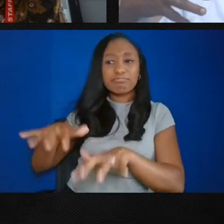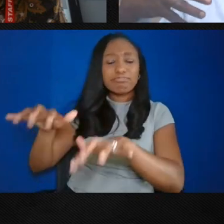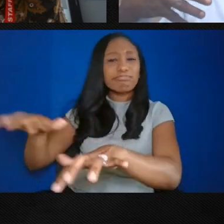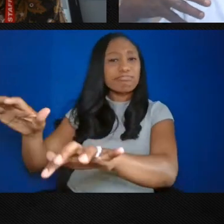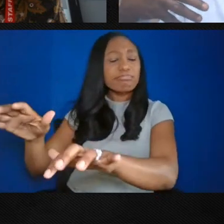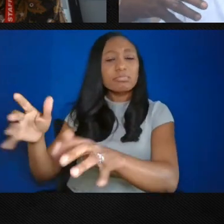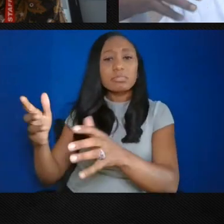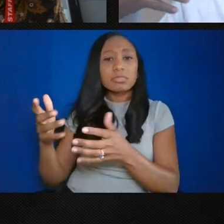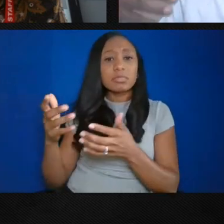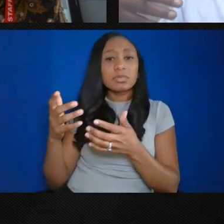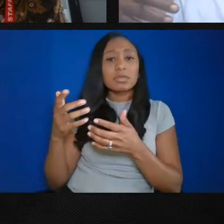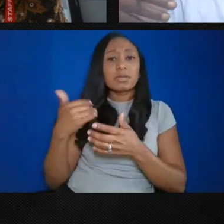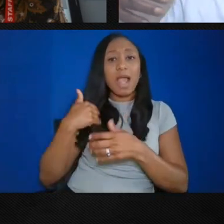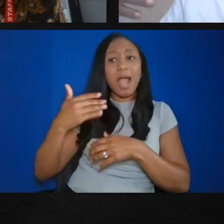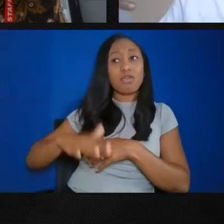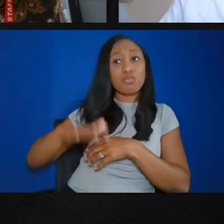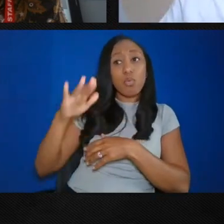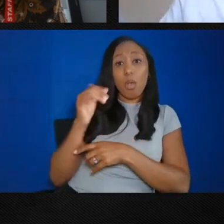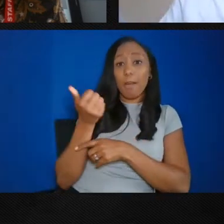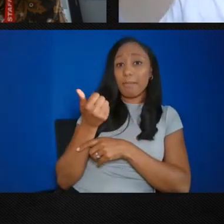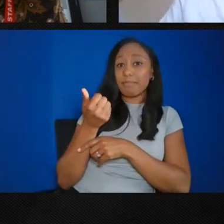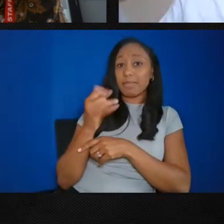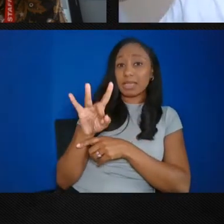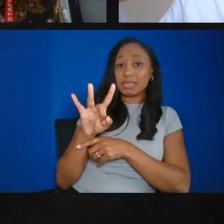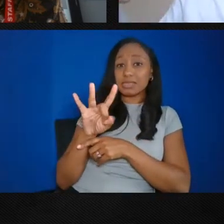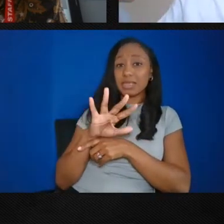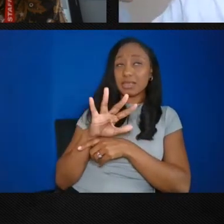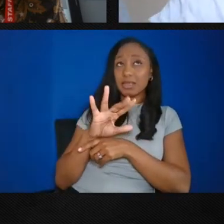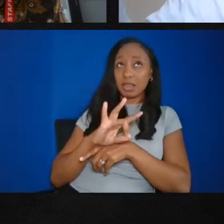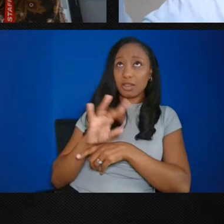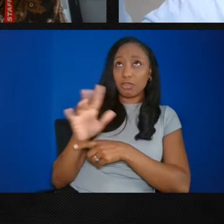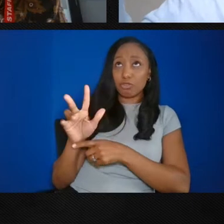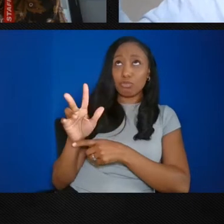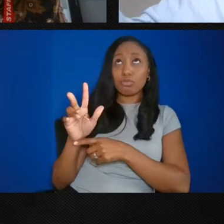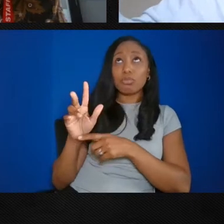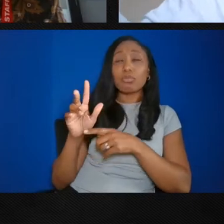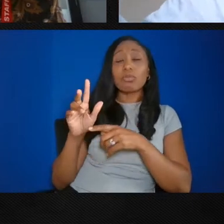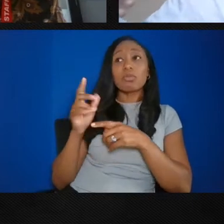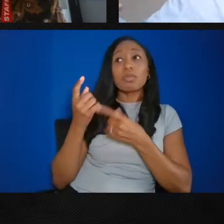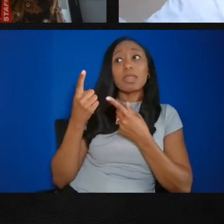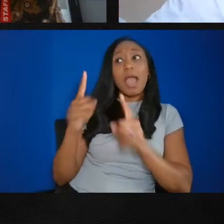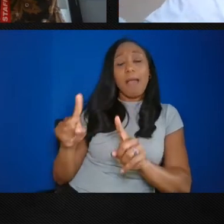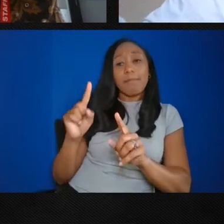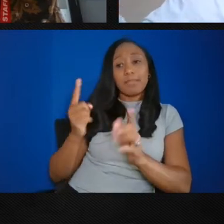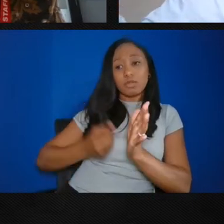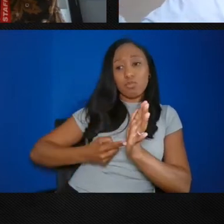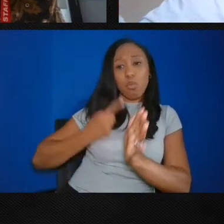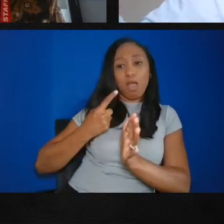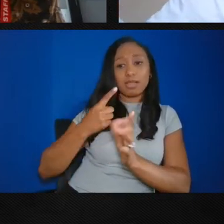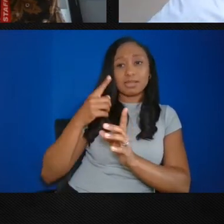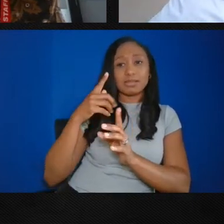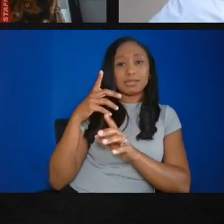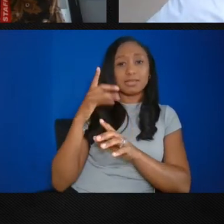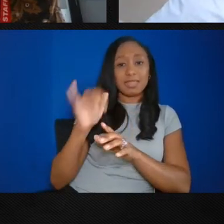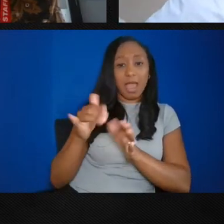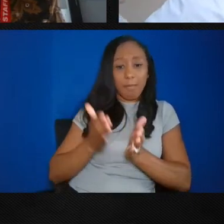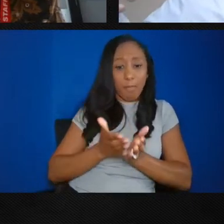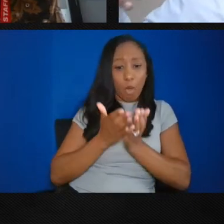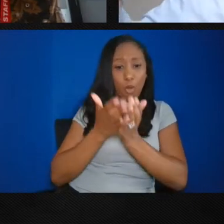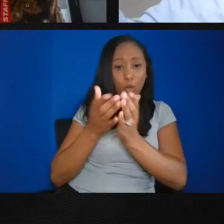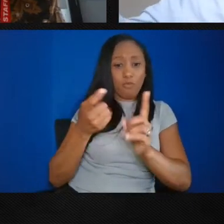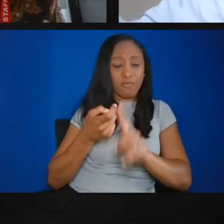my uncles worked as longshoremen and stevedores. And when the banana boats came in from Barbados,